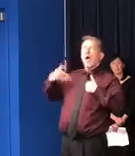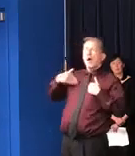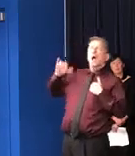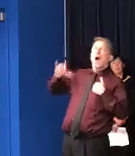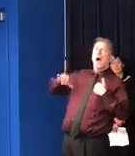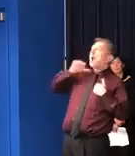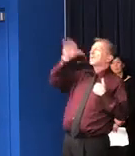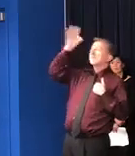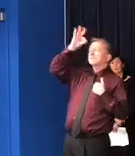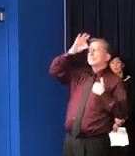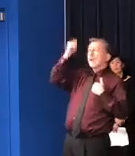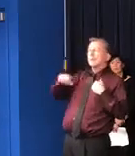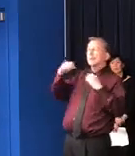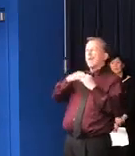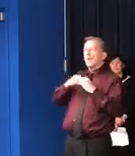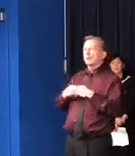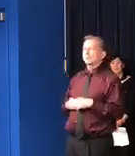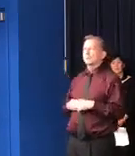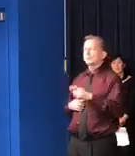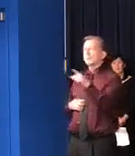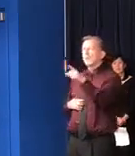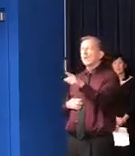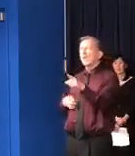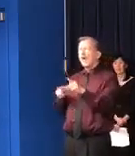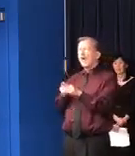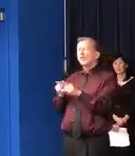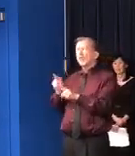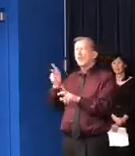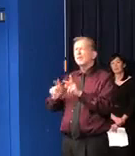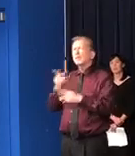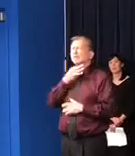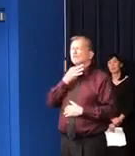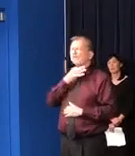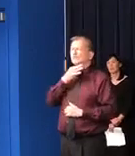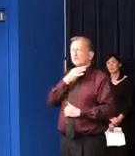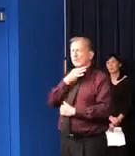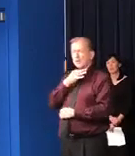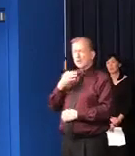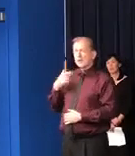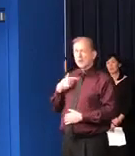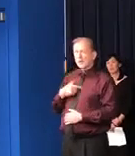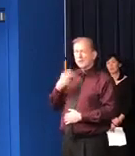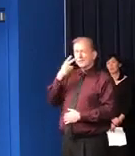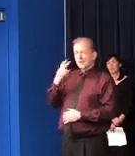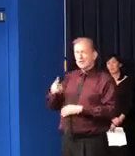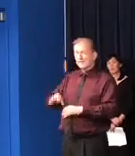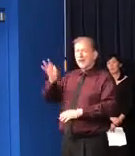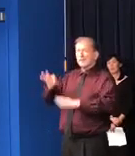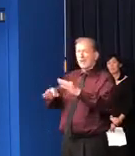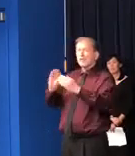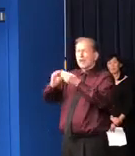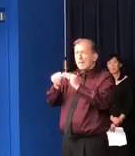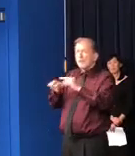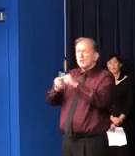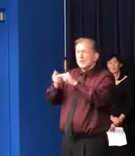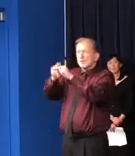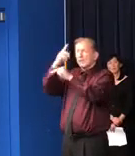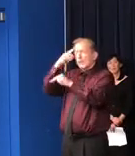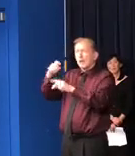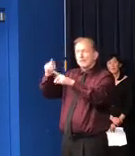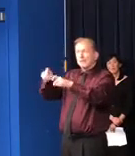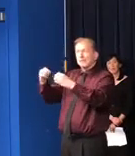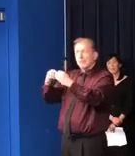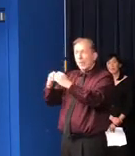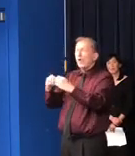effort. If I could follow up on that, just one of the things that people have wondered is, are we seeing more diagnosed cases because of more testing or